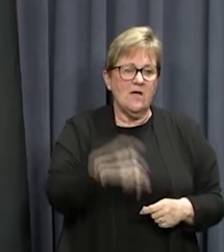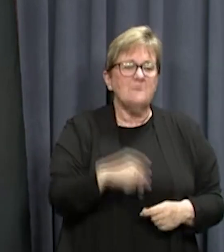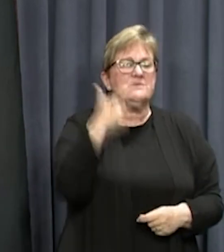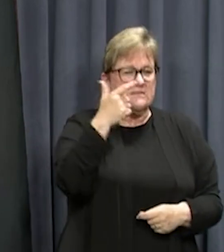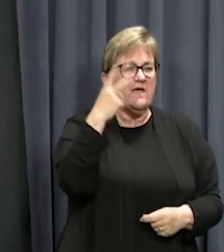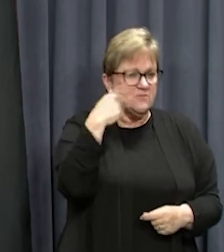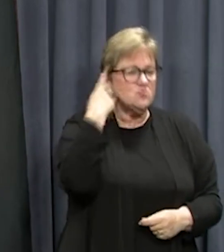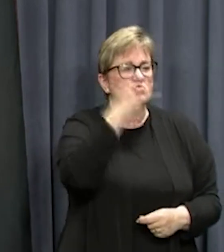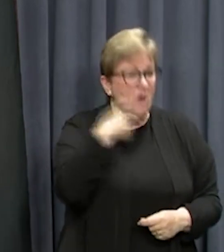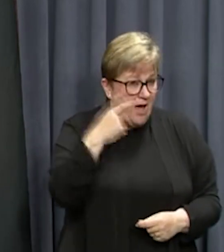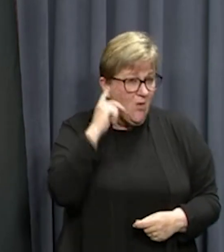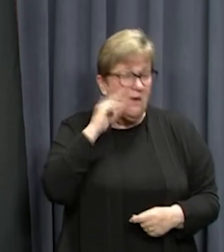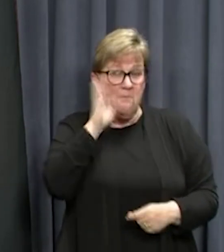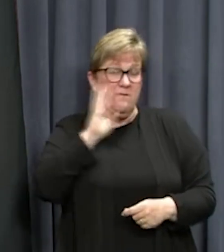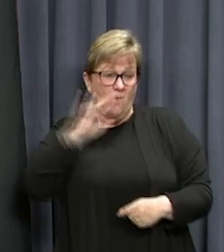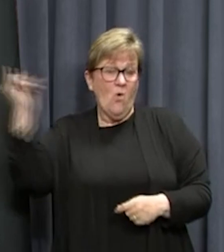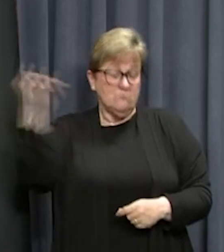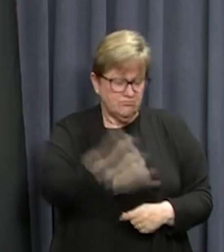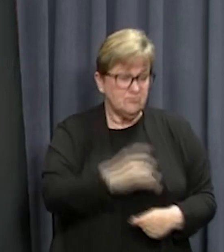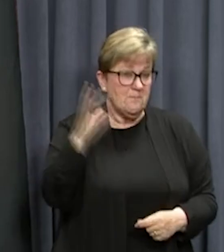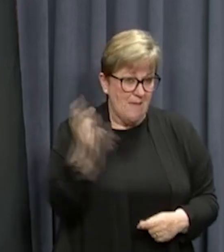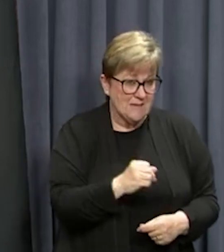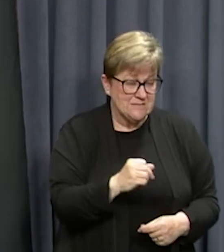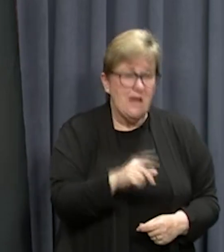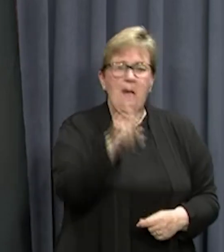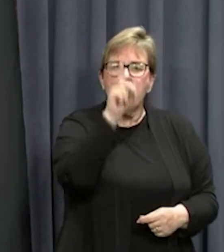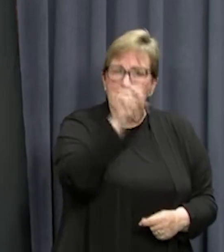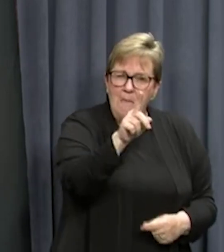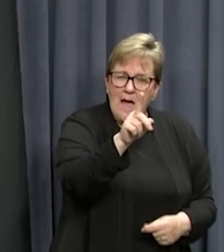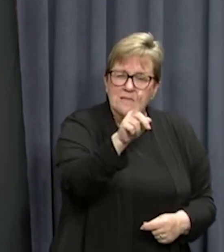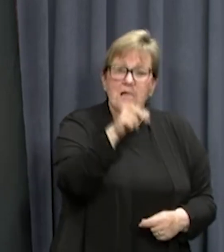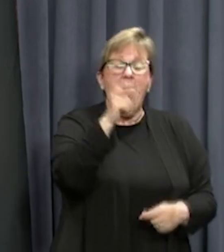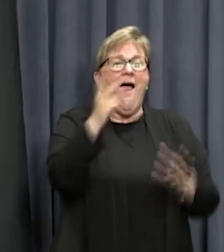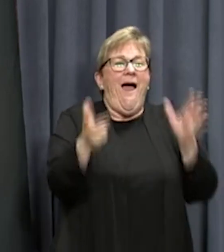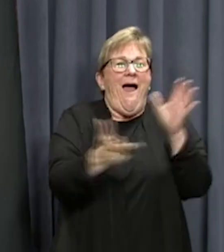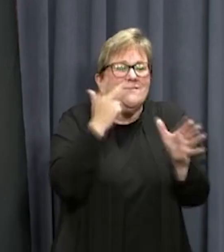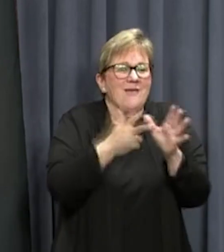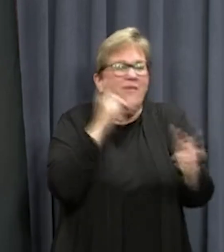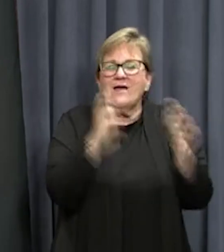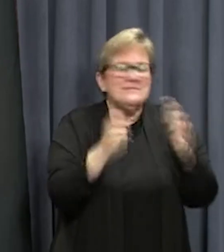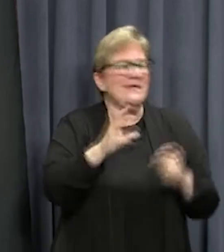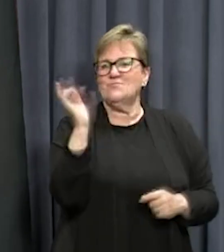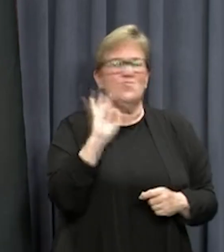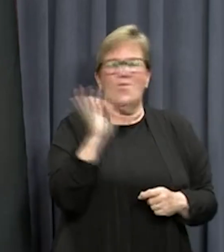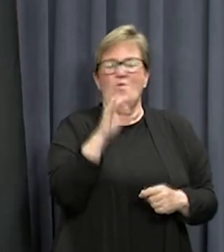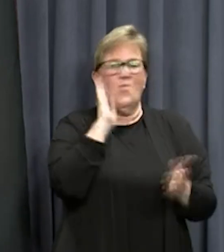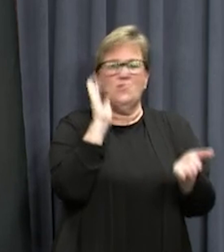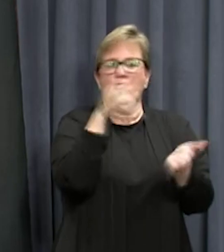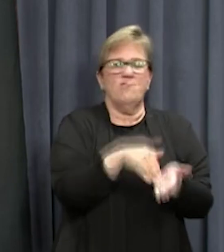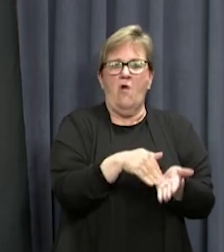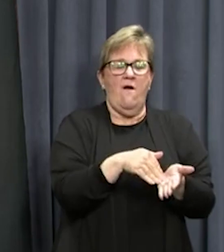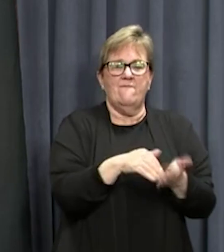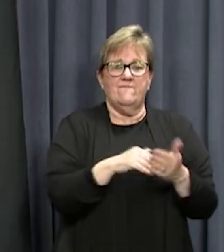72 hours of departure. But you will not be required to undertake any tests on arrival in